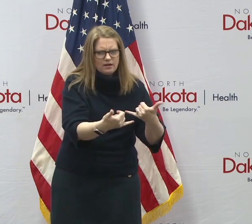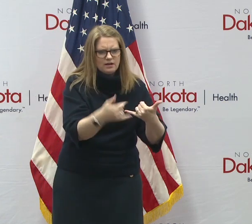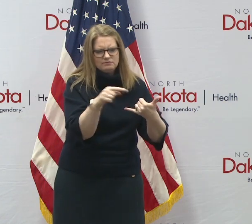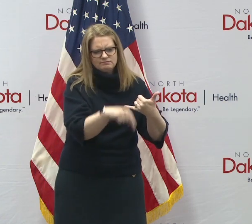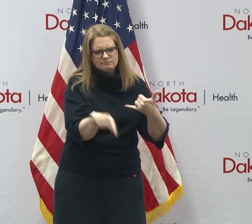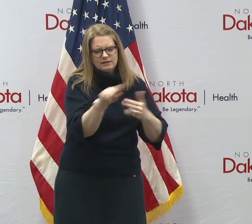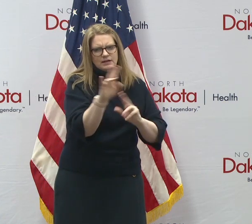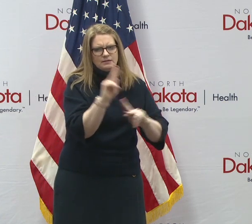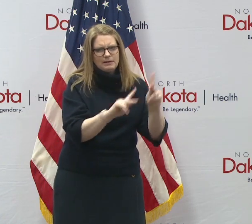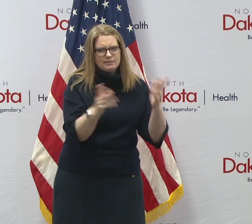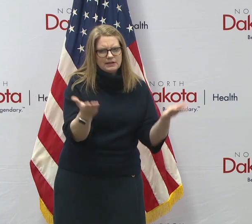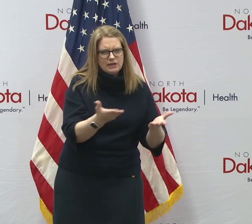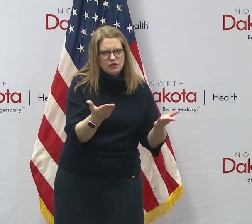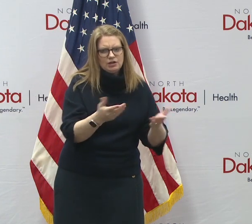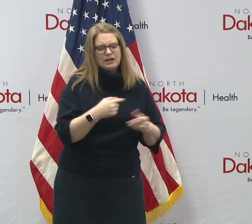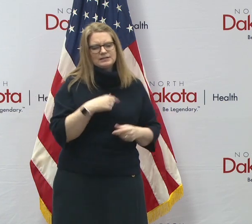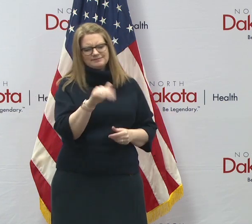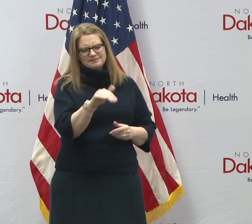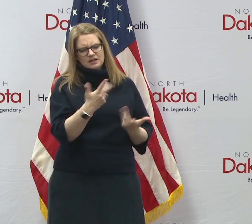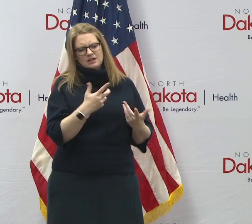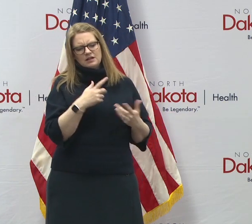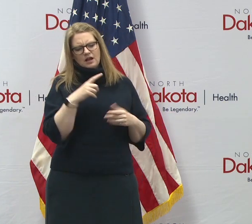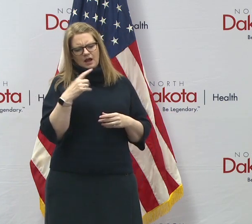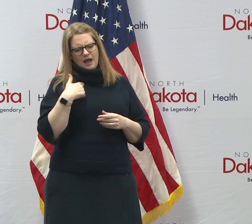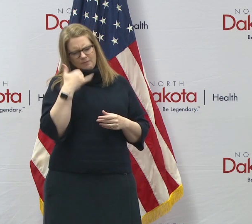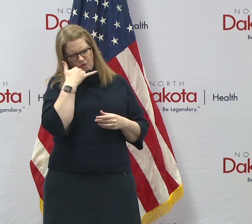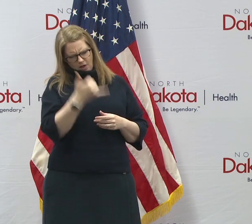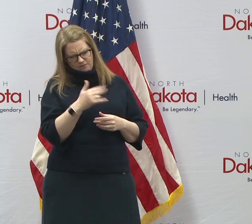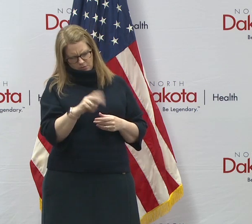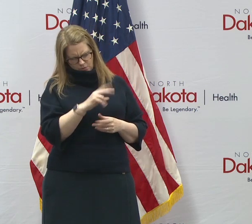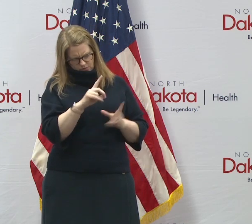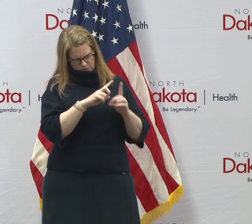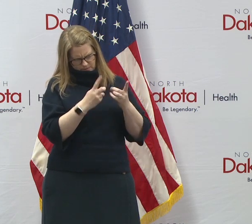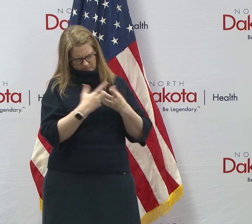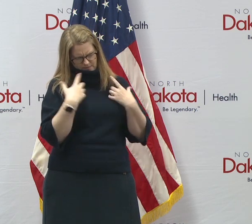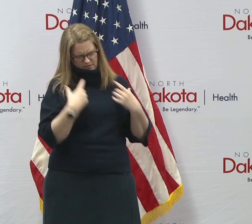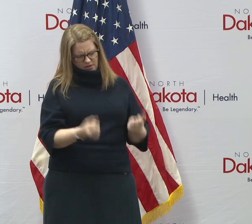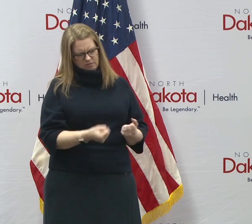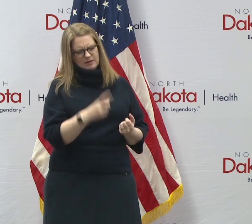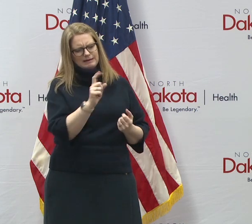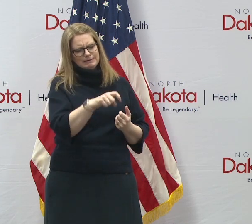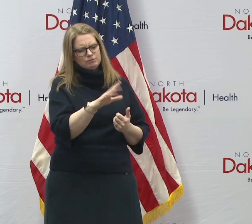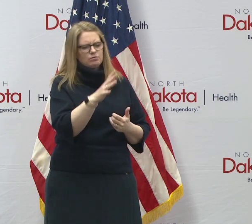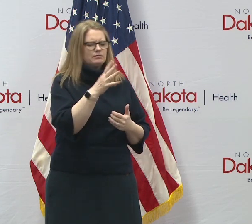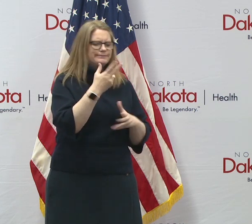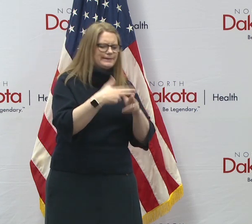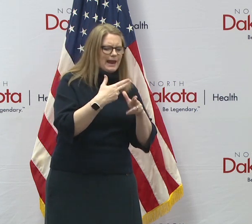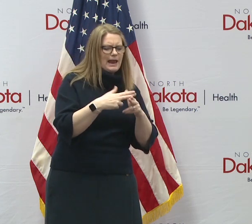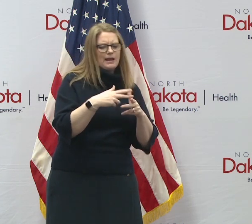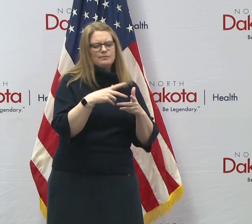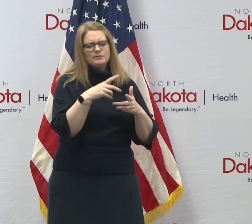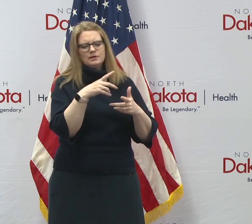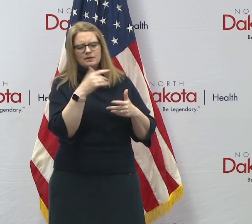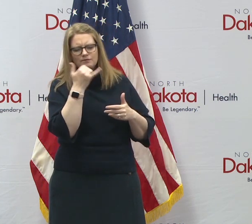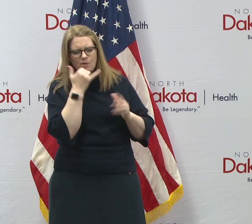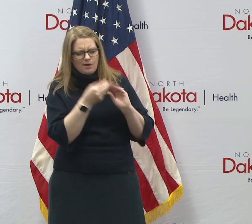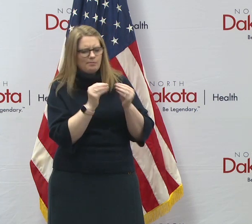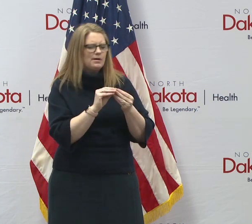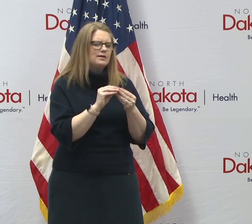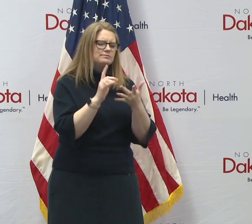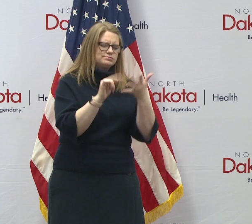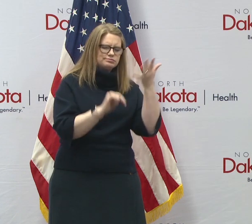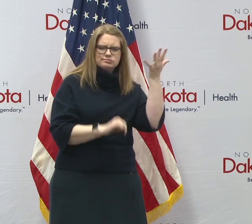from the North Dakota Department of Health and they're asking for sensitive information. and so again, the scam is preying on,